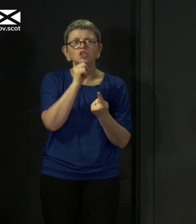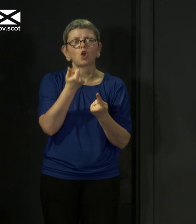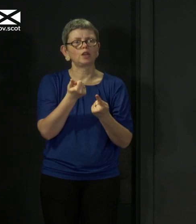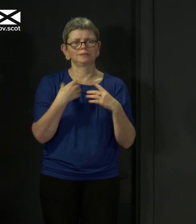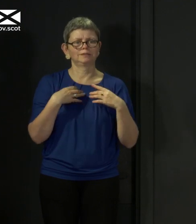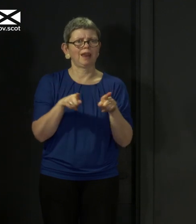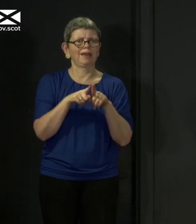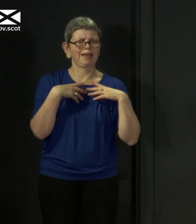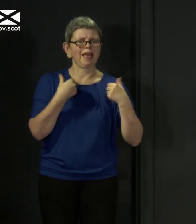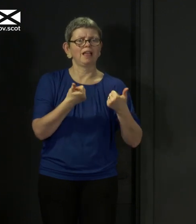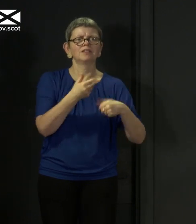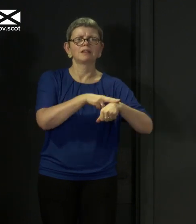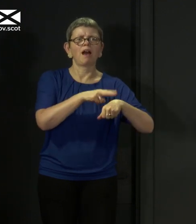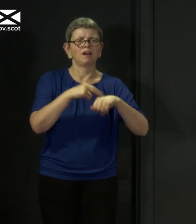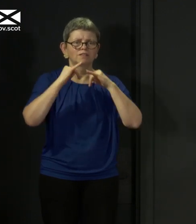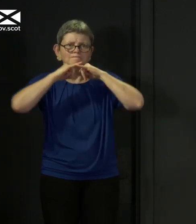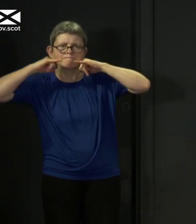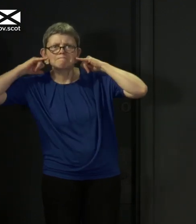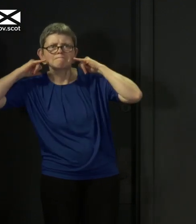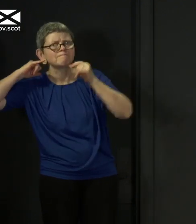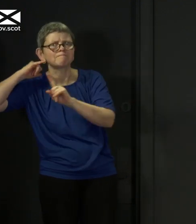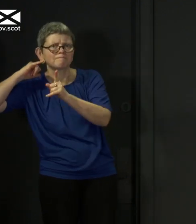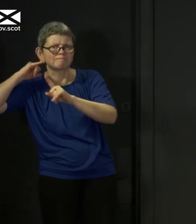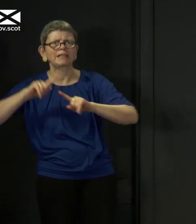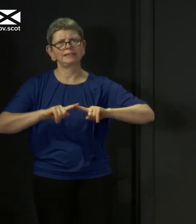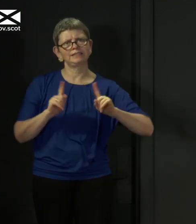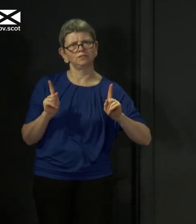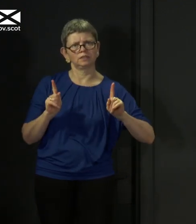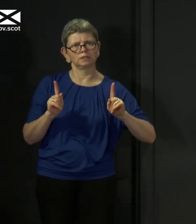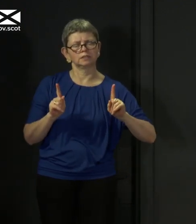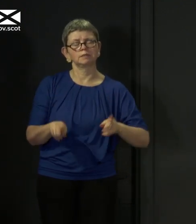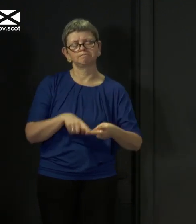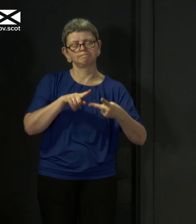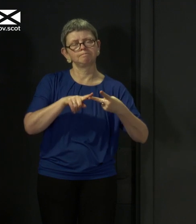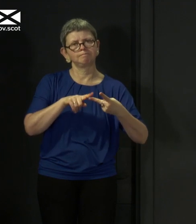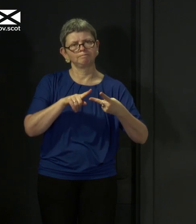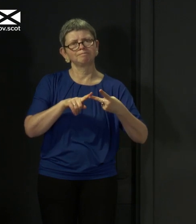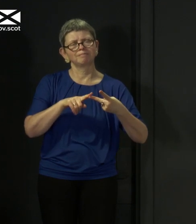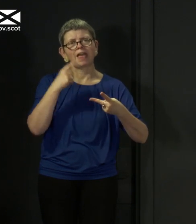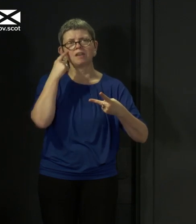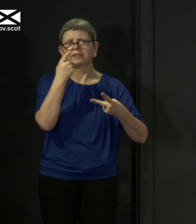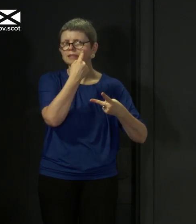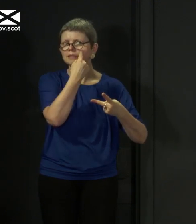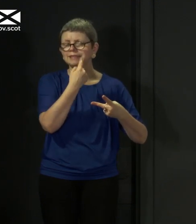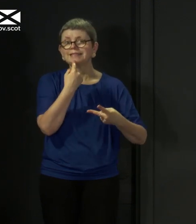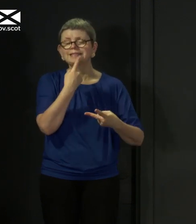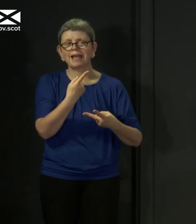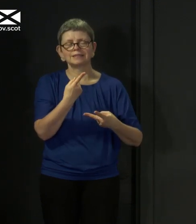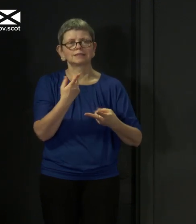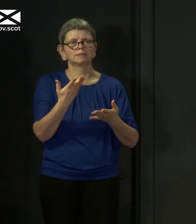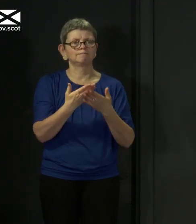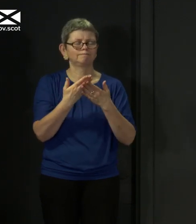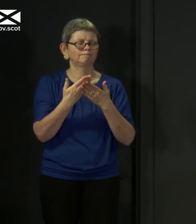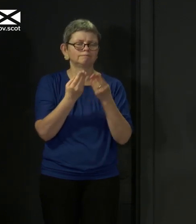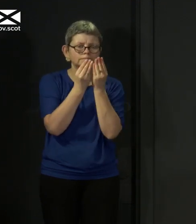workers would wear. And secondly, and this comes back to the point about the evidence around this, wearing a mask covering, a